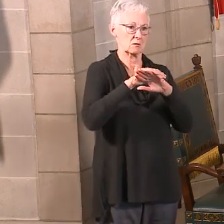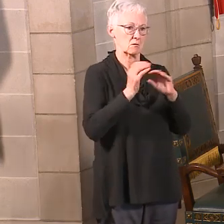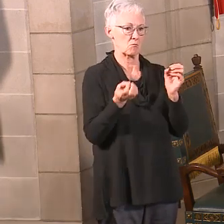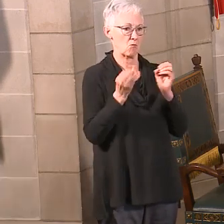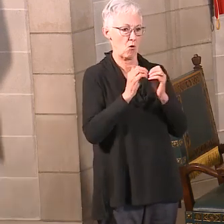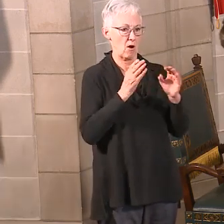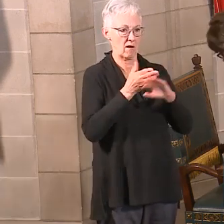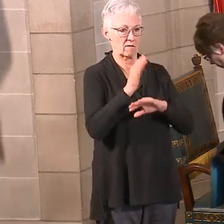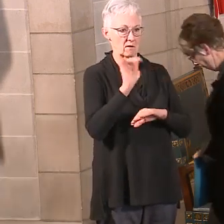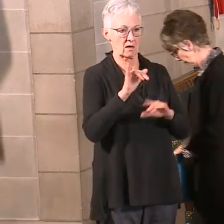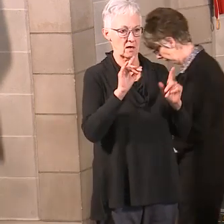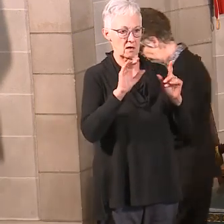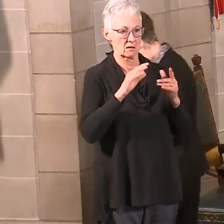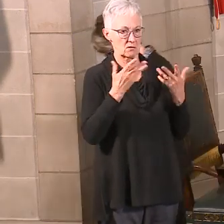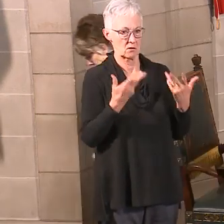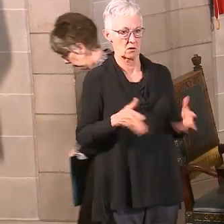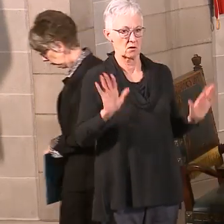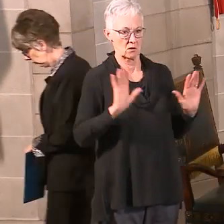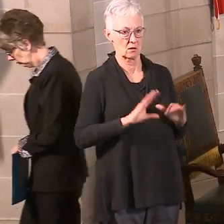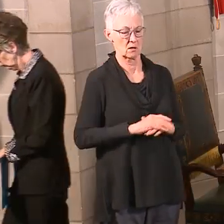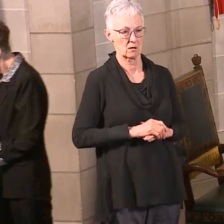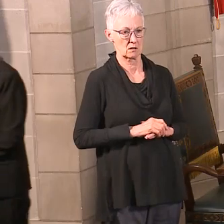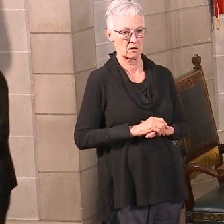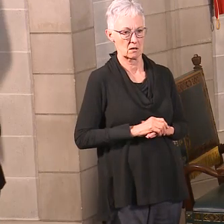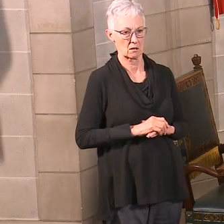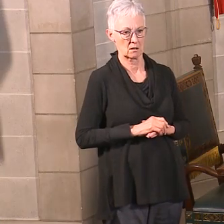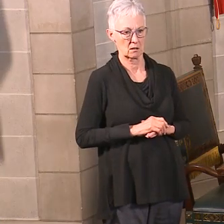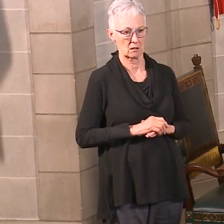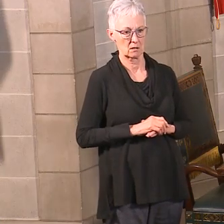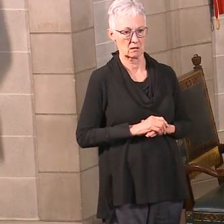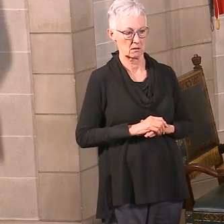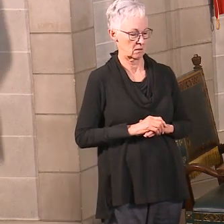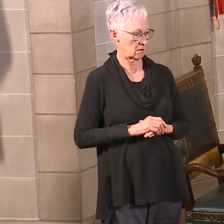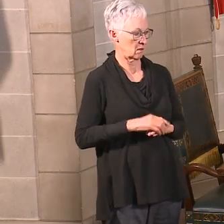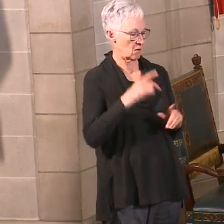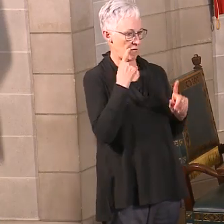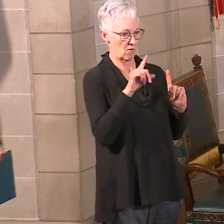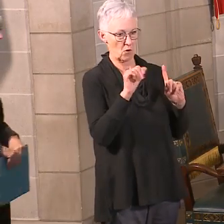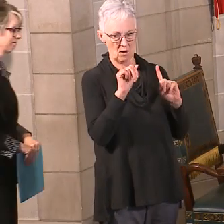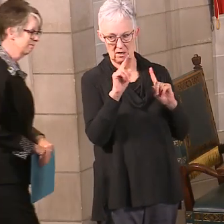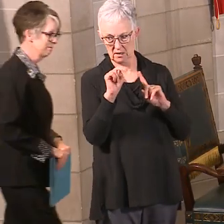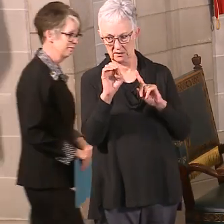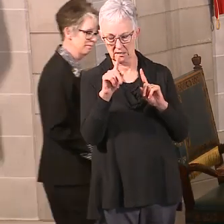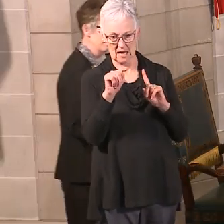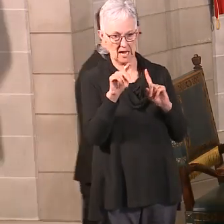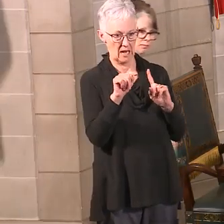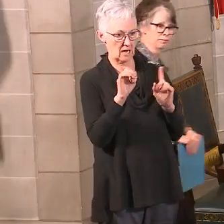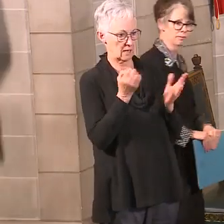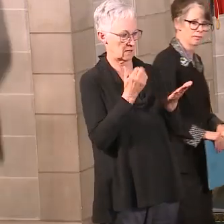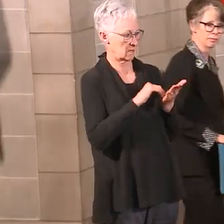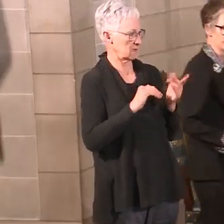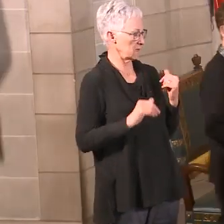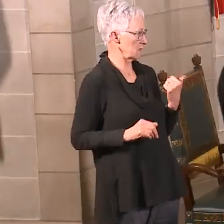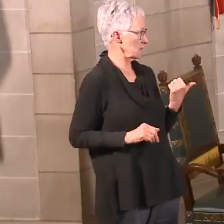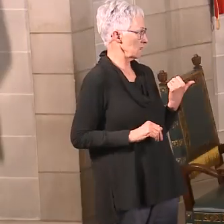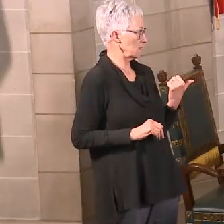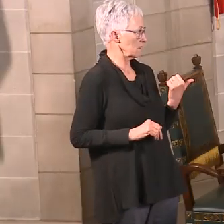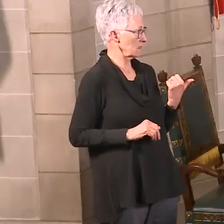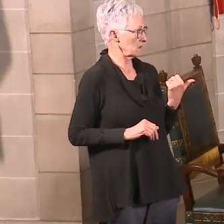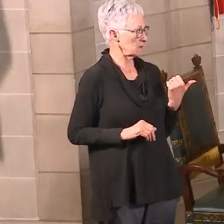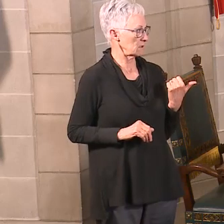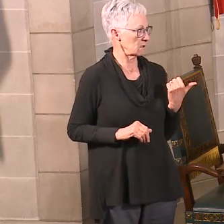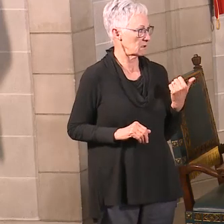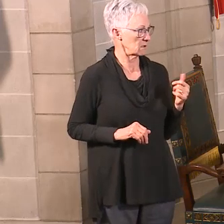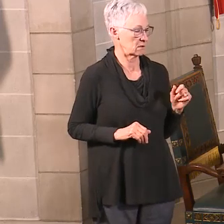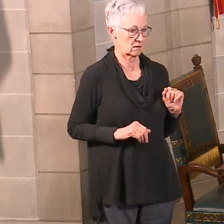The last question, Martha. Yeah. It's for connected costs as well. Okay. You said one of the